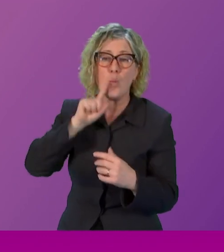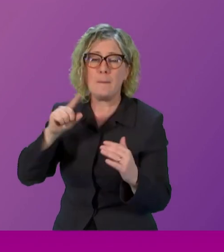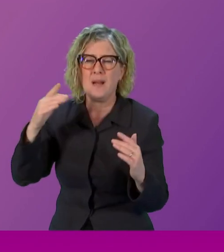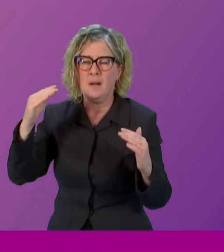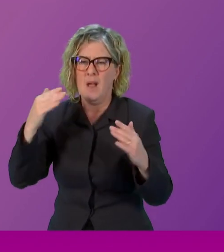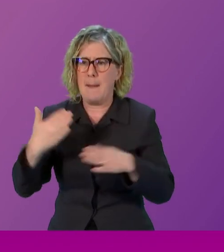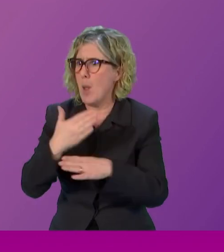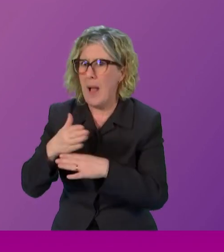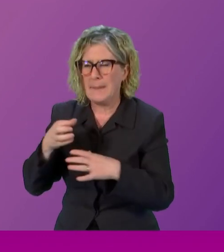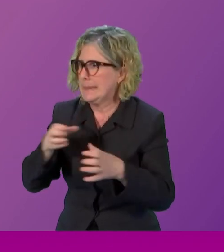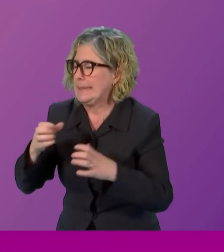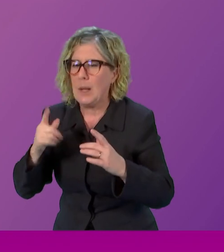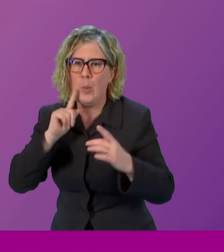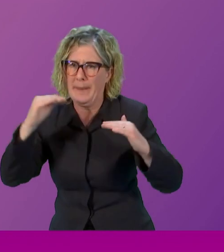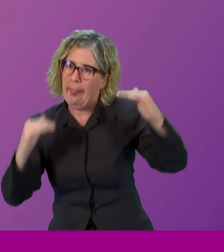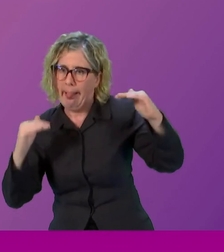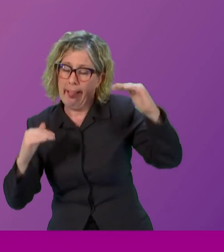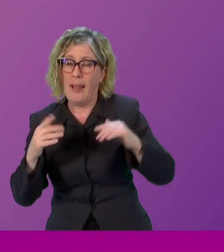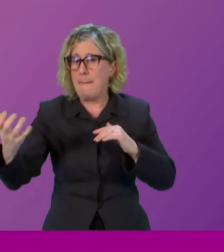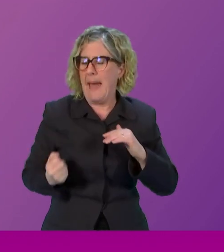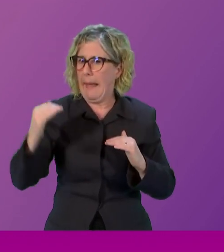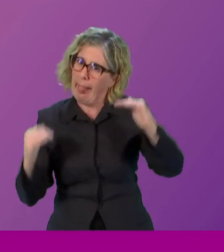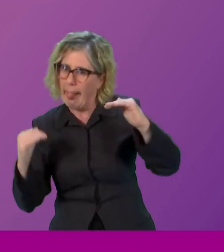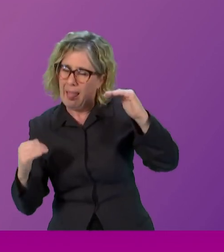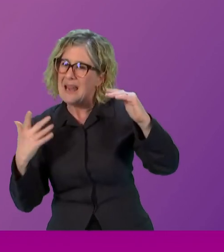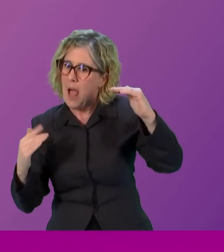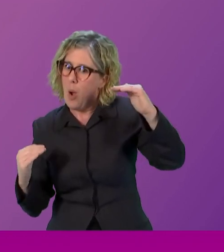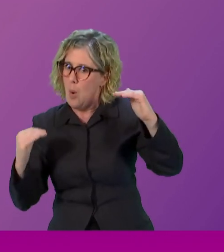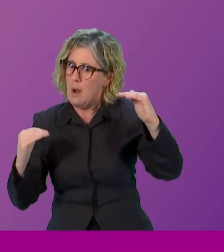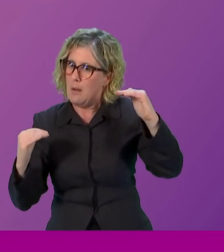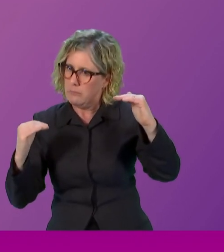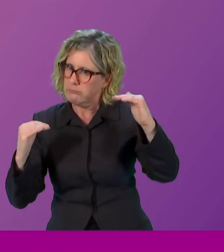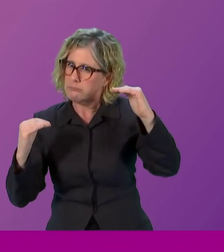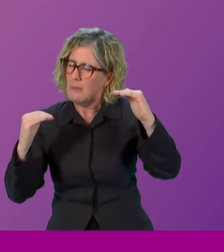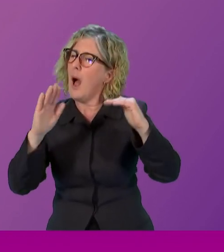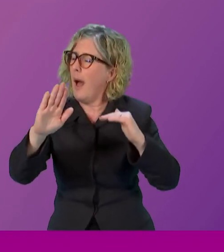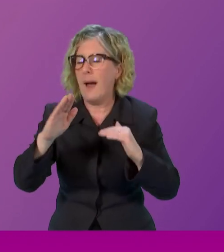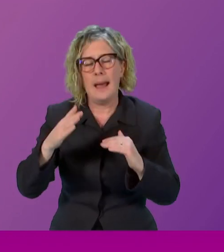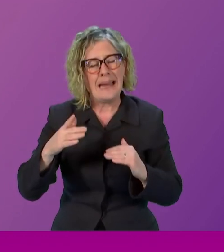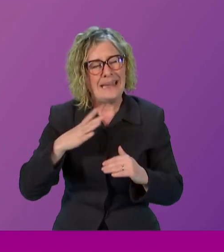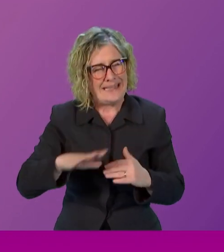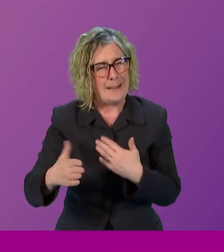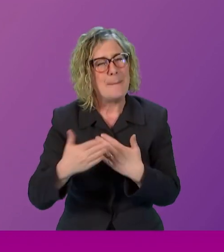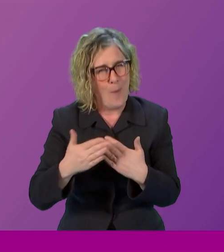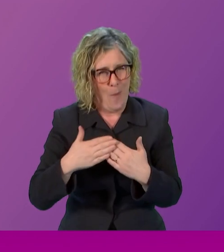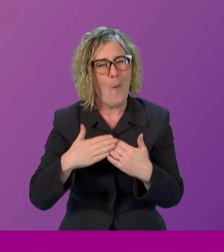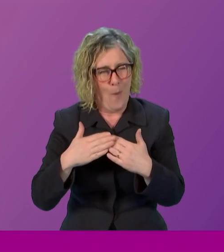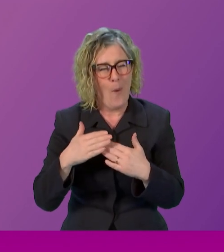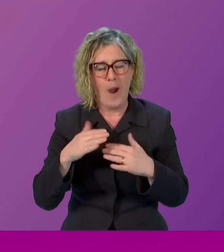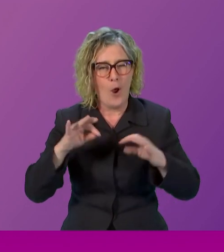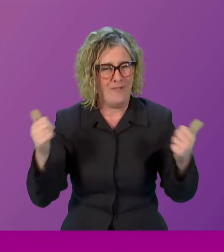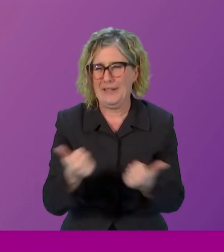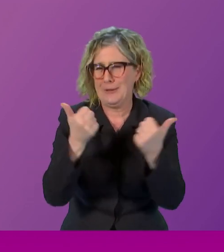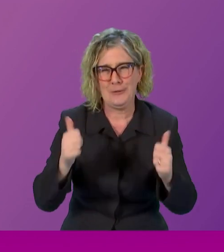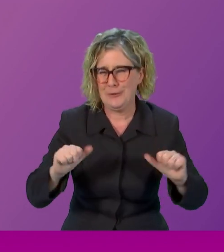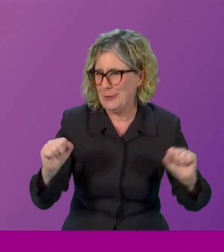reduced although any gender pay gap is completely unacceptable but there is still so much more to do we need to